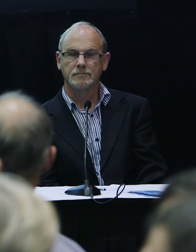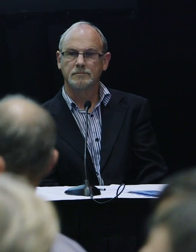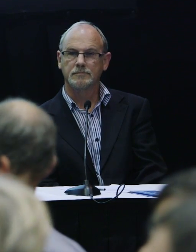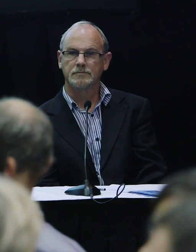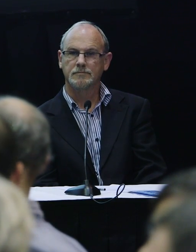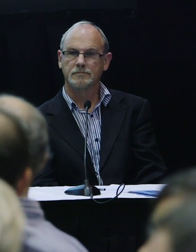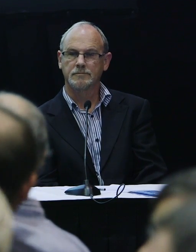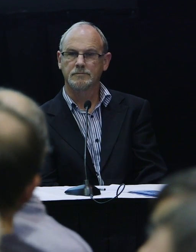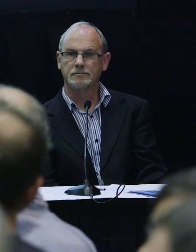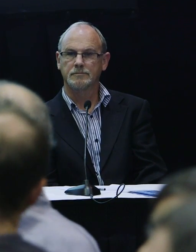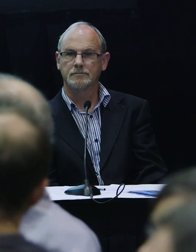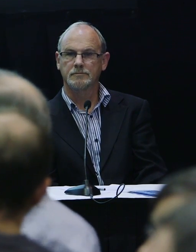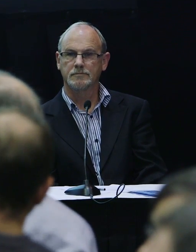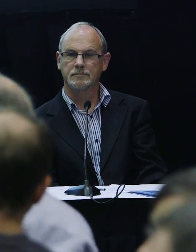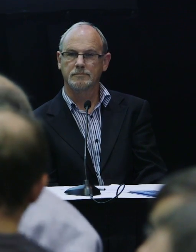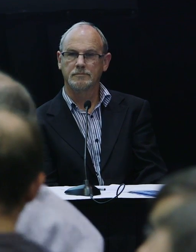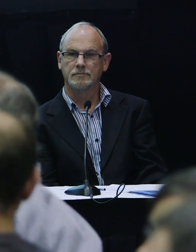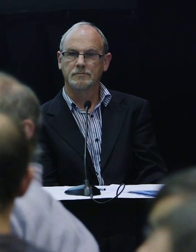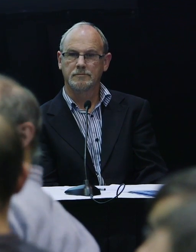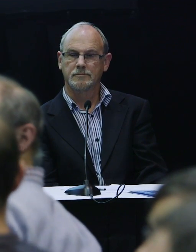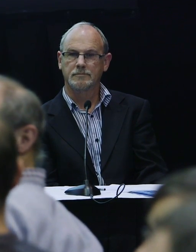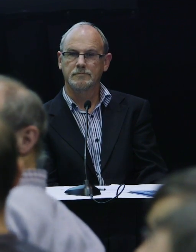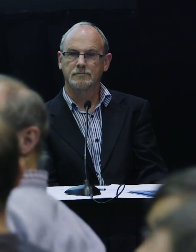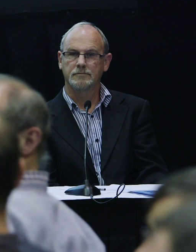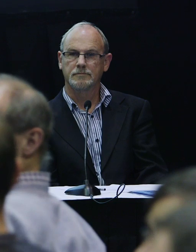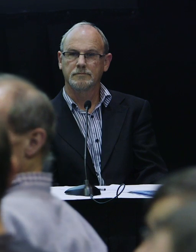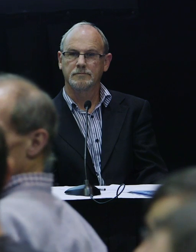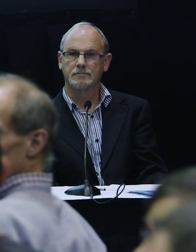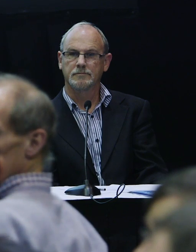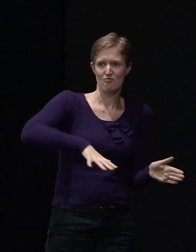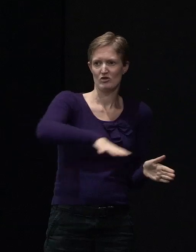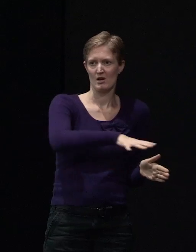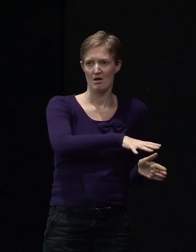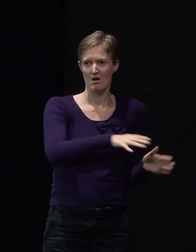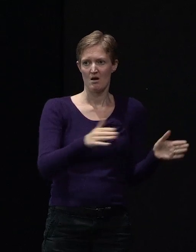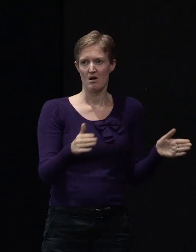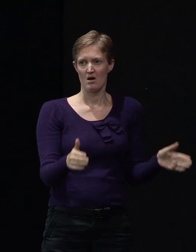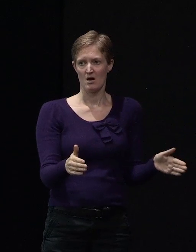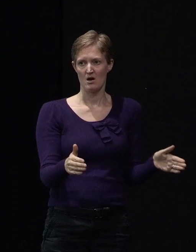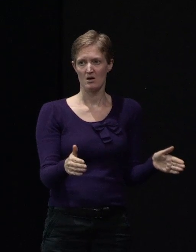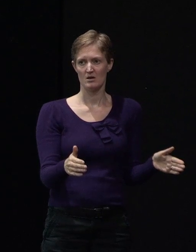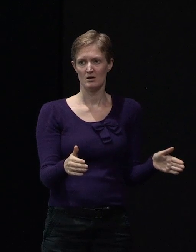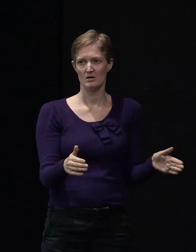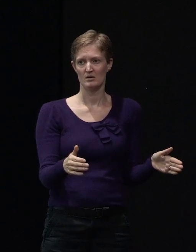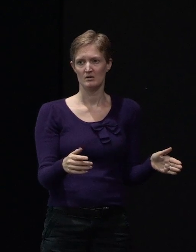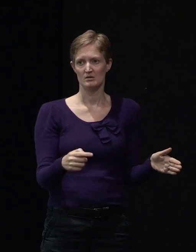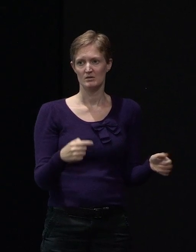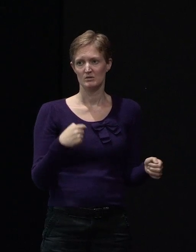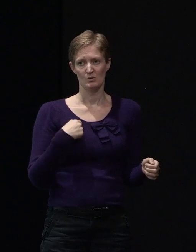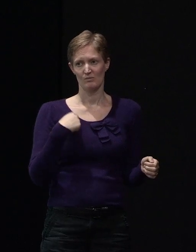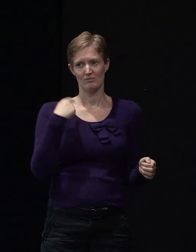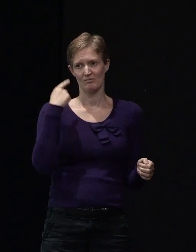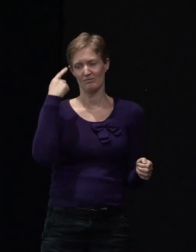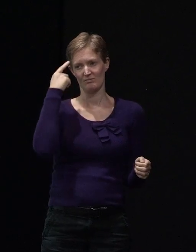in our situation, it's quite a small area of the property. So it's unlikely that you're going to get decent access to the